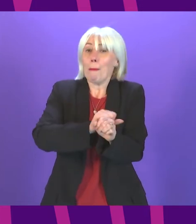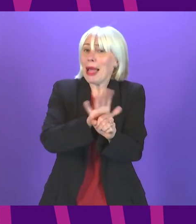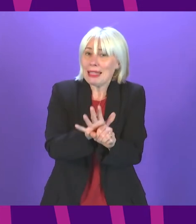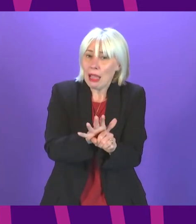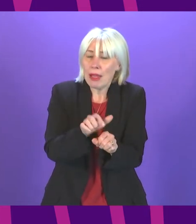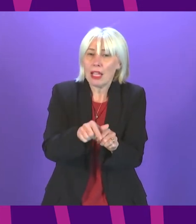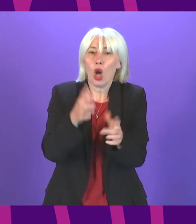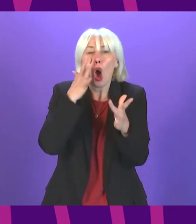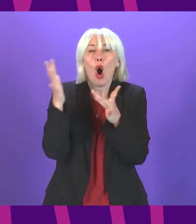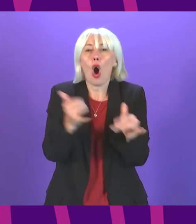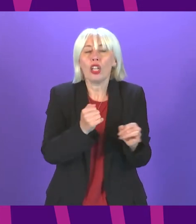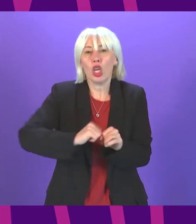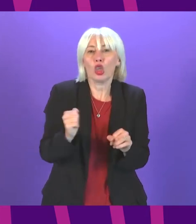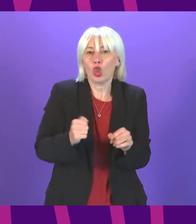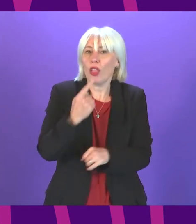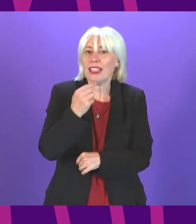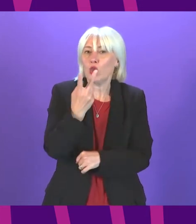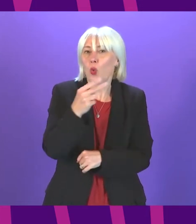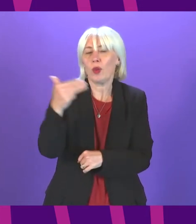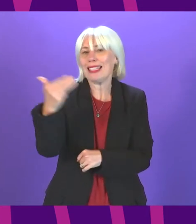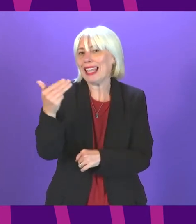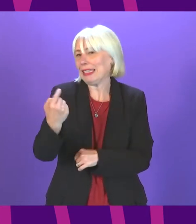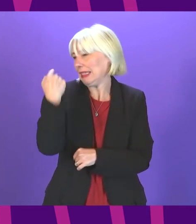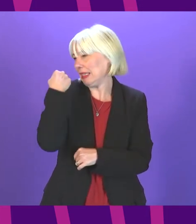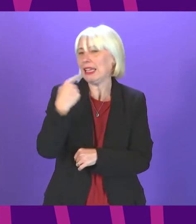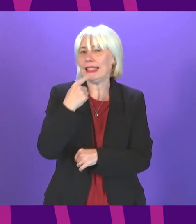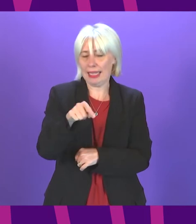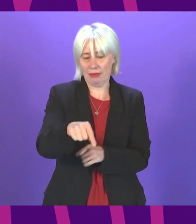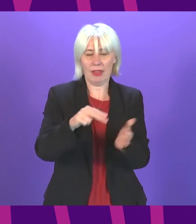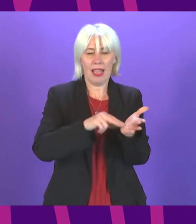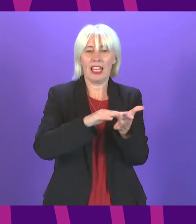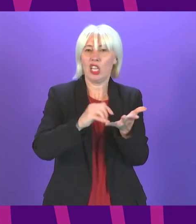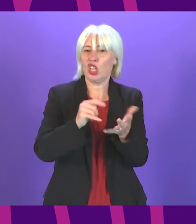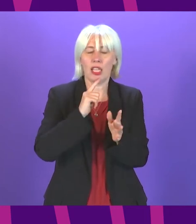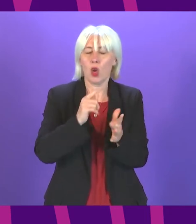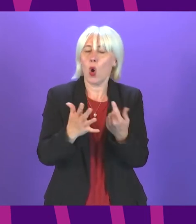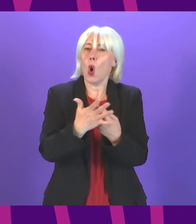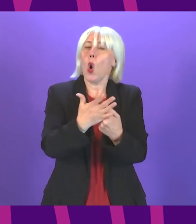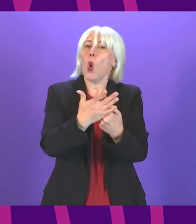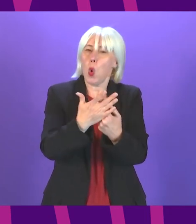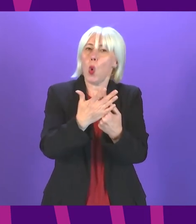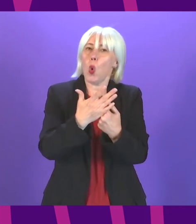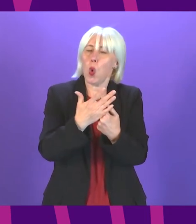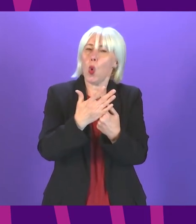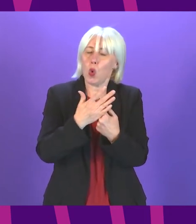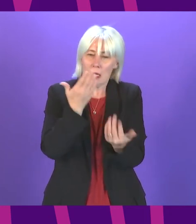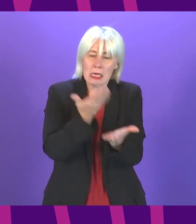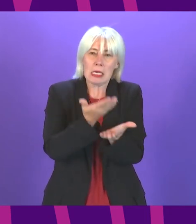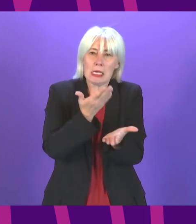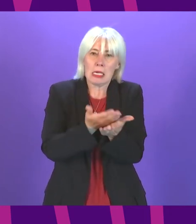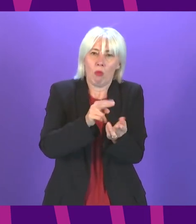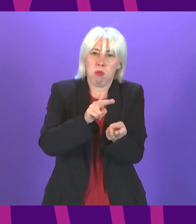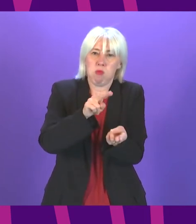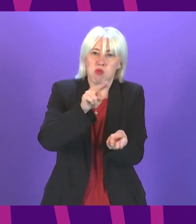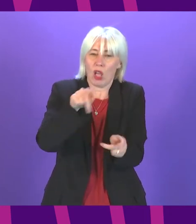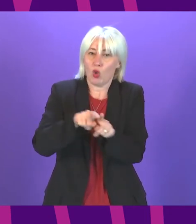Audit Scotland warned in 2019 that Scotland's NHS was under increasing pressure with rising demands and costs